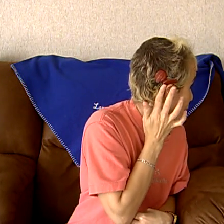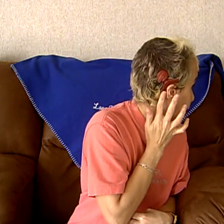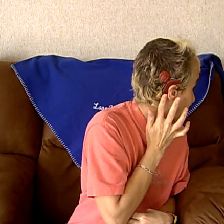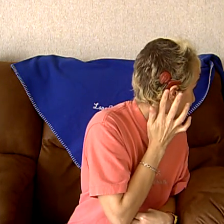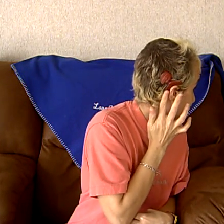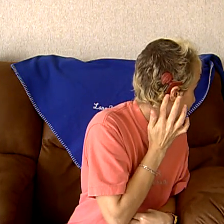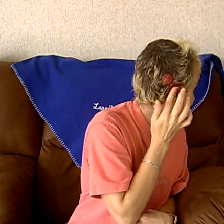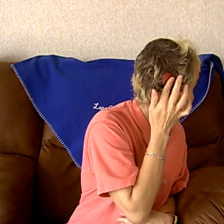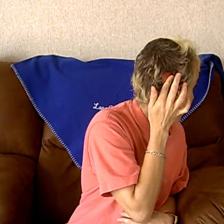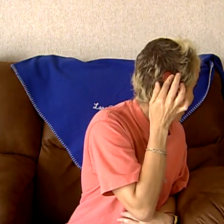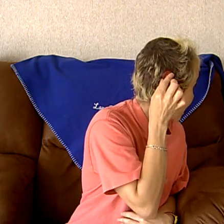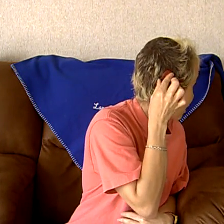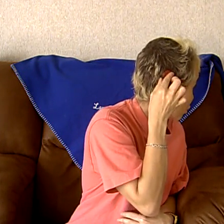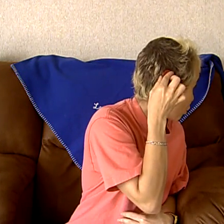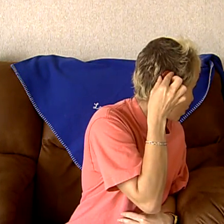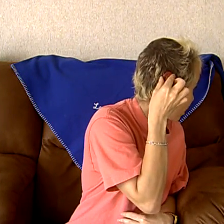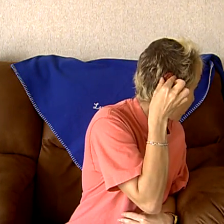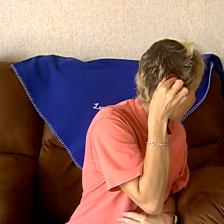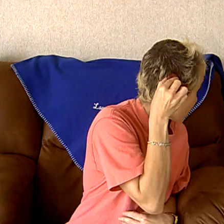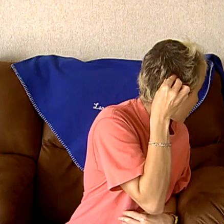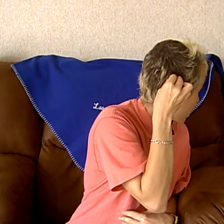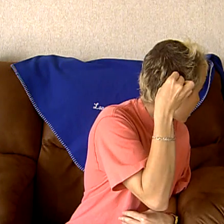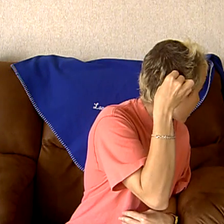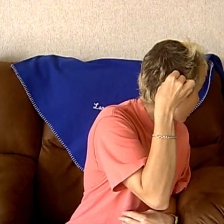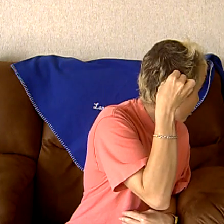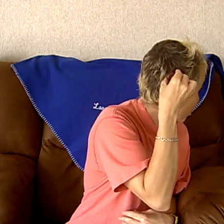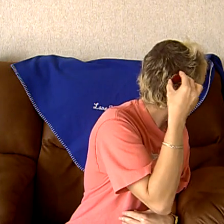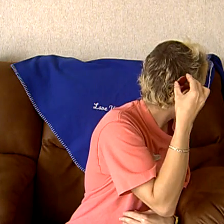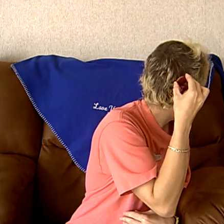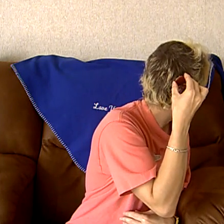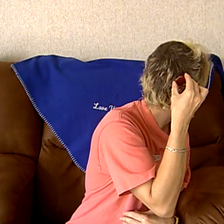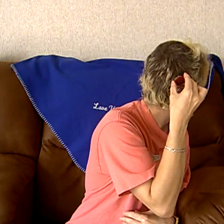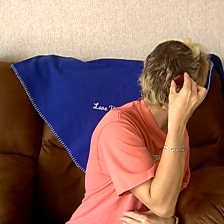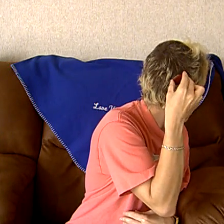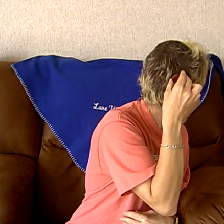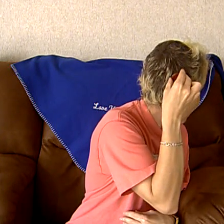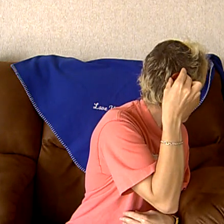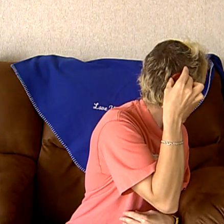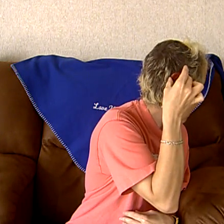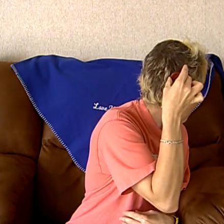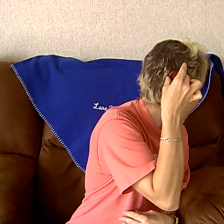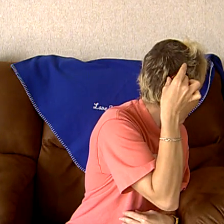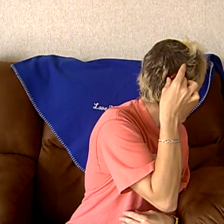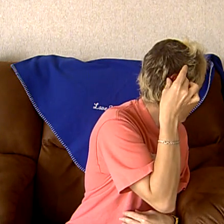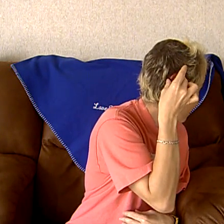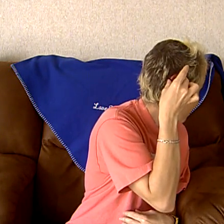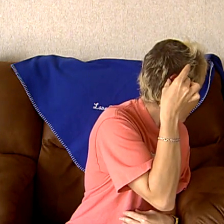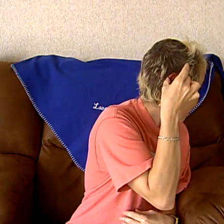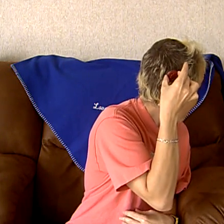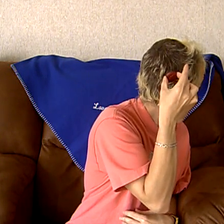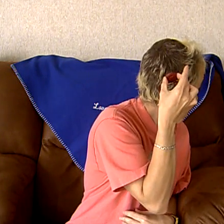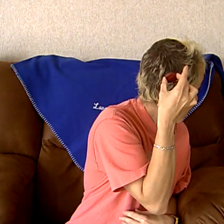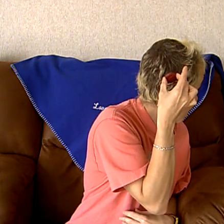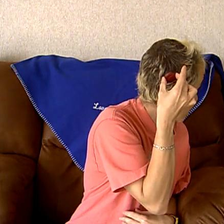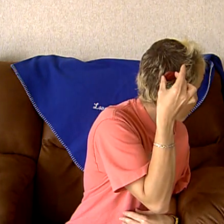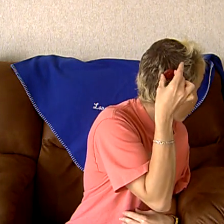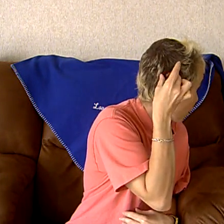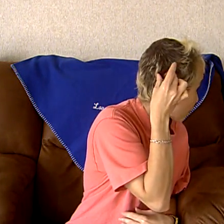battery pack, and coil. You see the coil attaches to my head by a magnet. Any strong